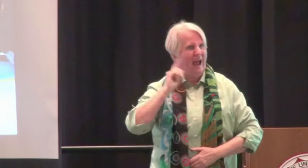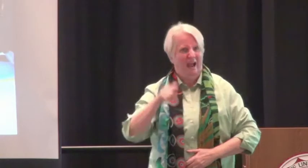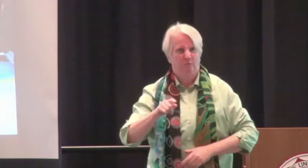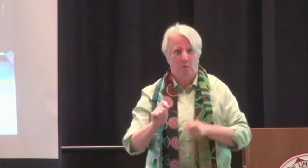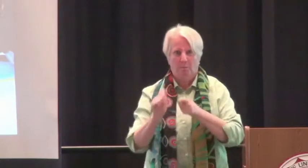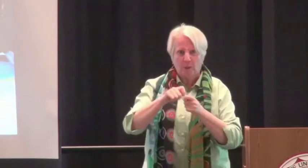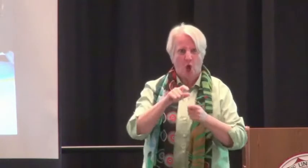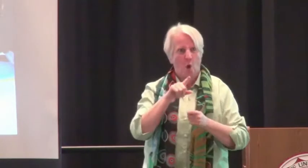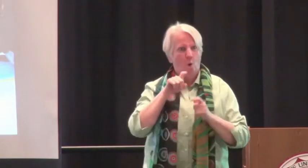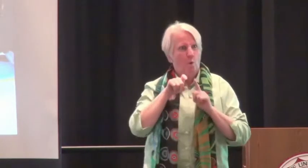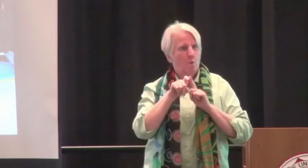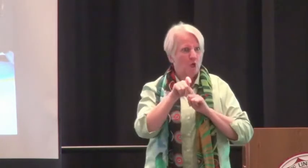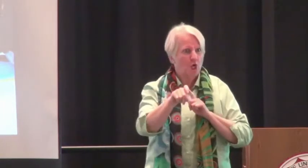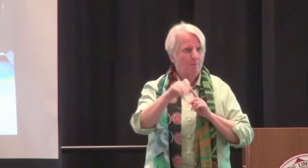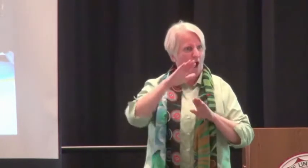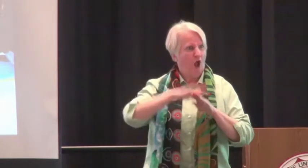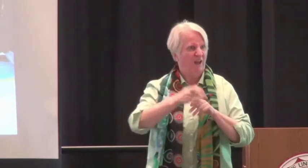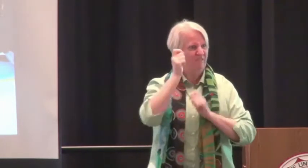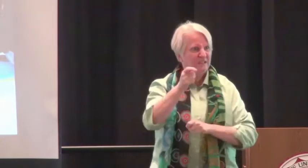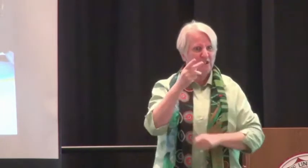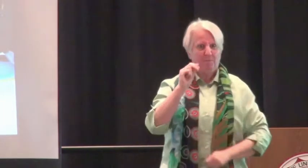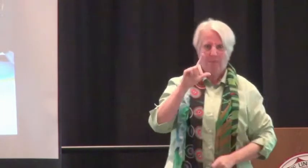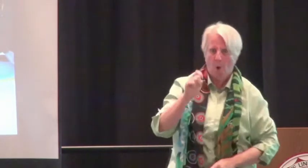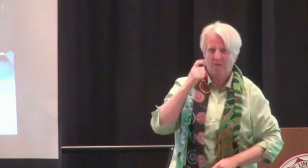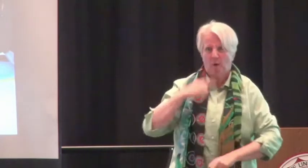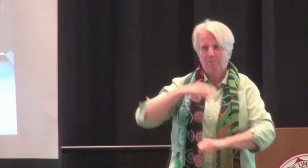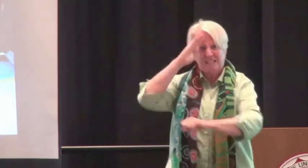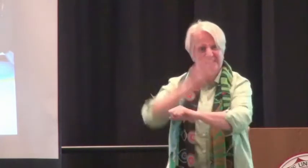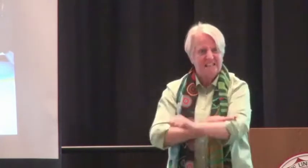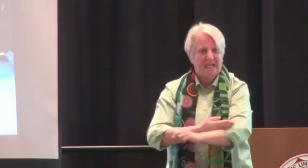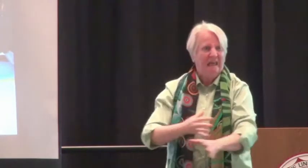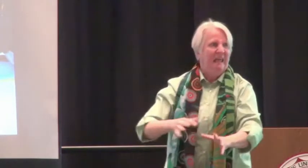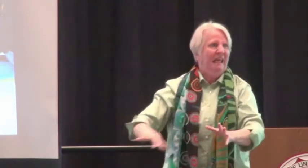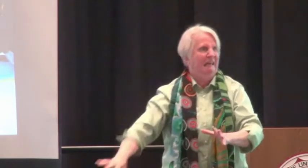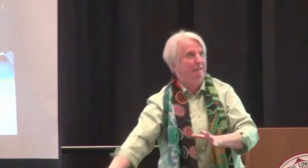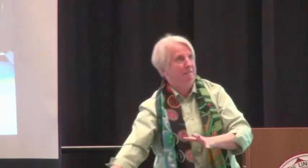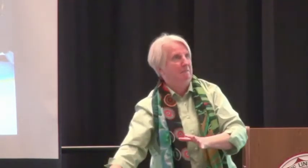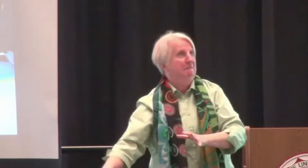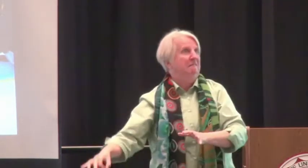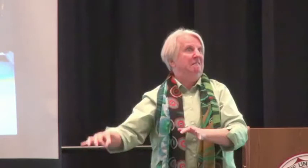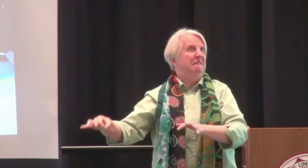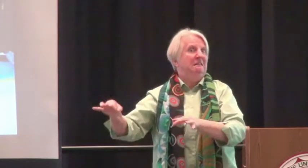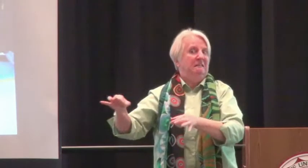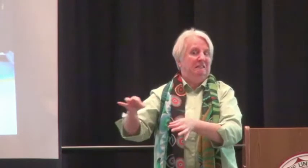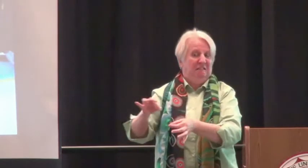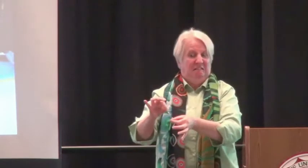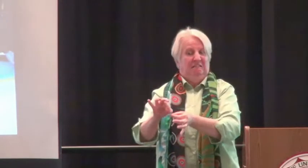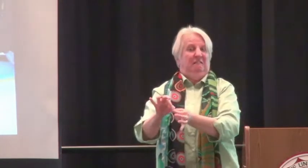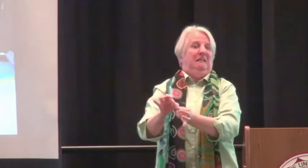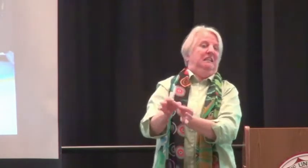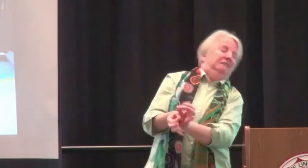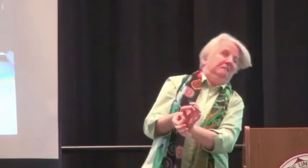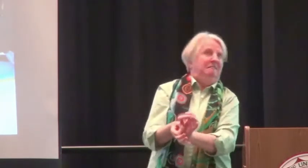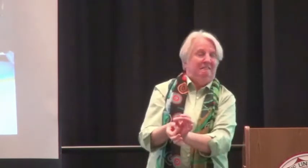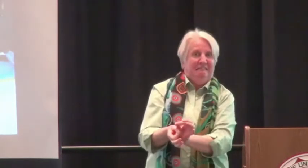And Roxanne said, I never imagined I would be putting a worm on a fishing hook for my son, but let me give it a try.